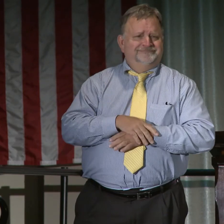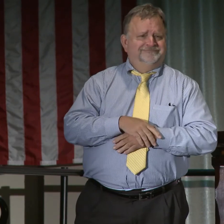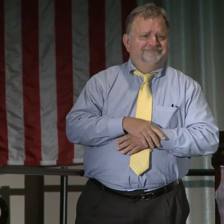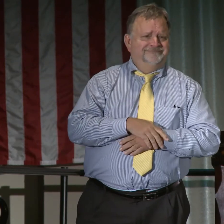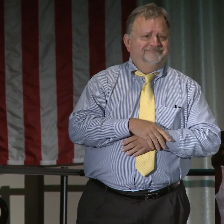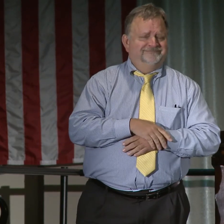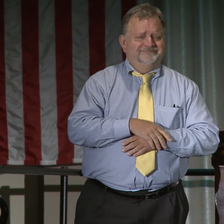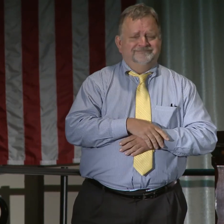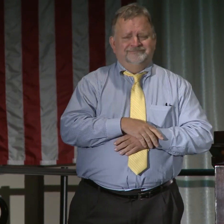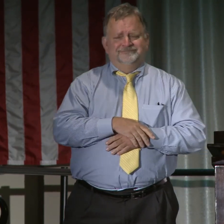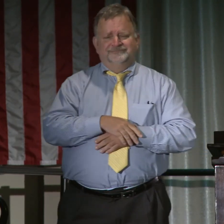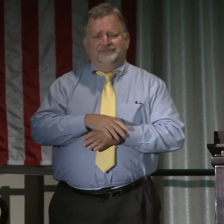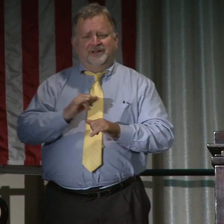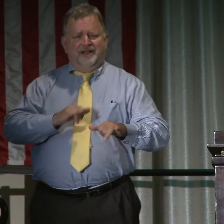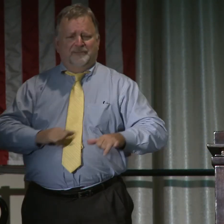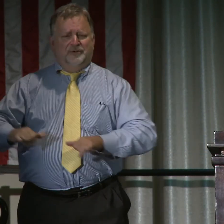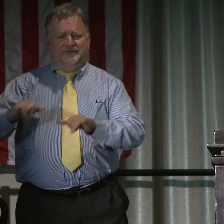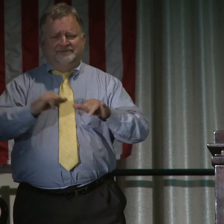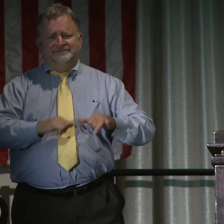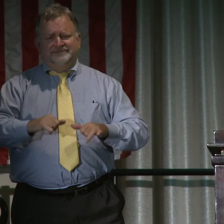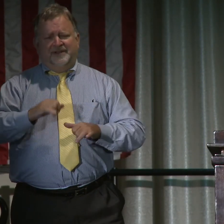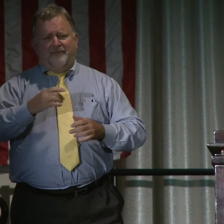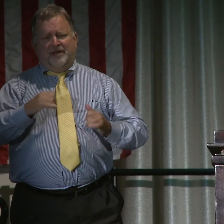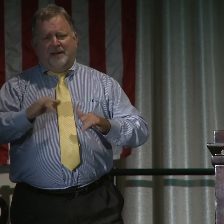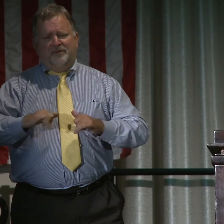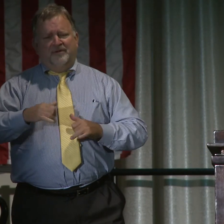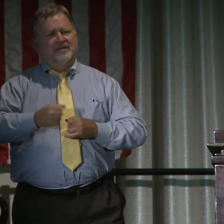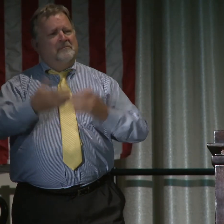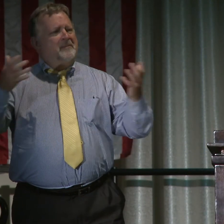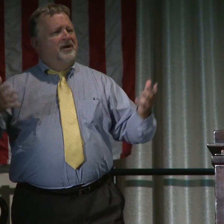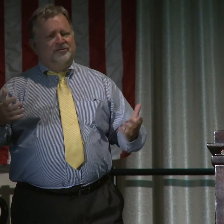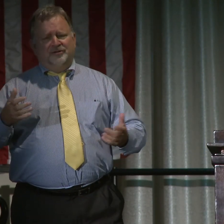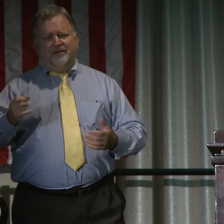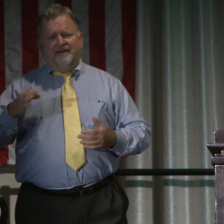function just like everyone else's. So that's what we can do.